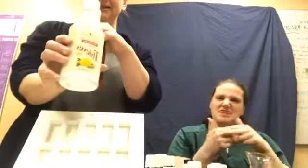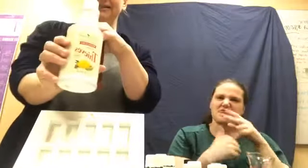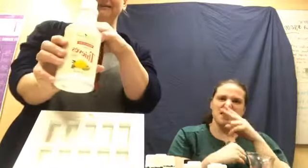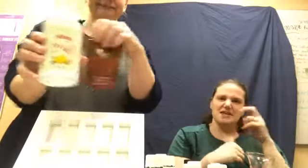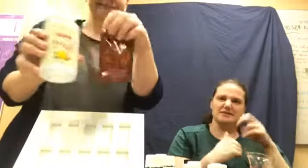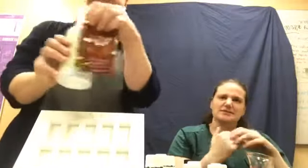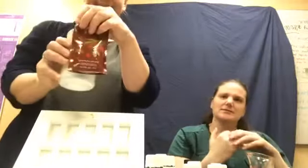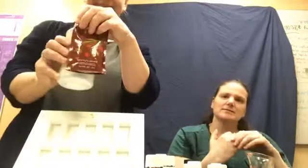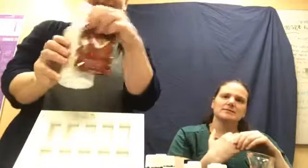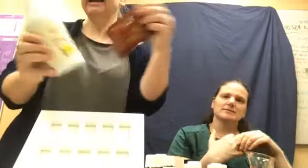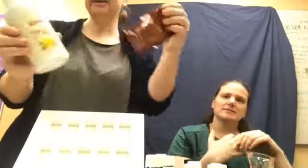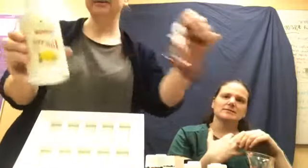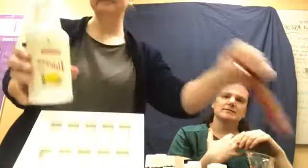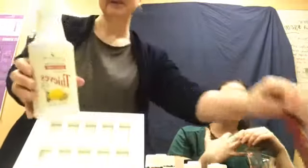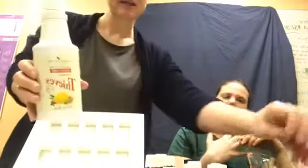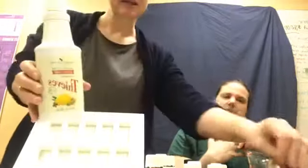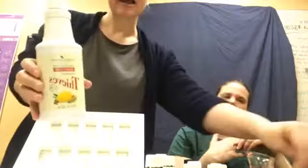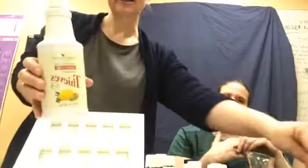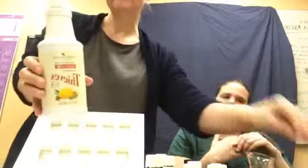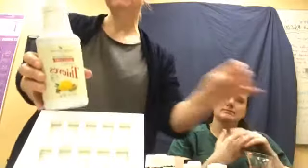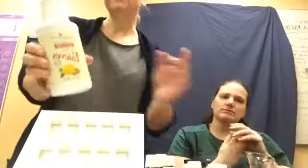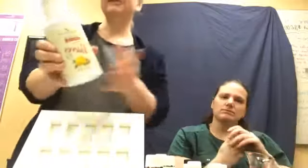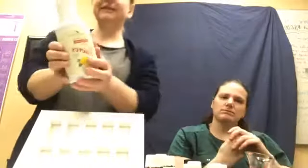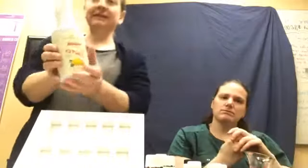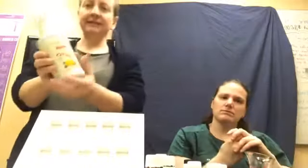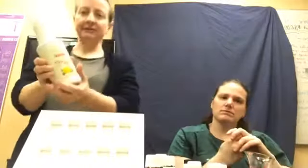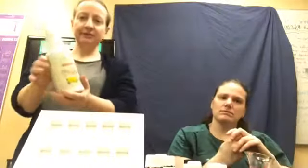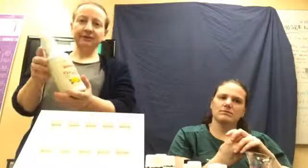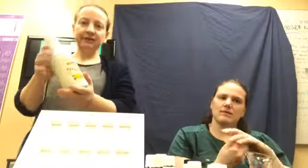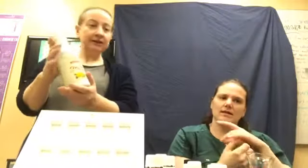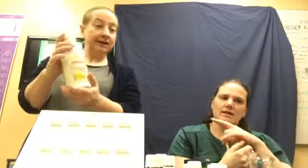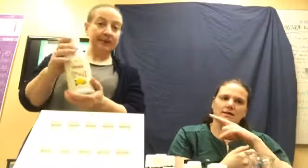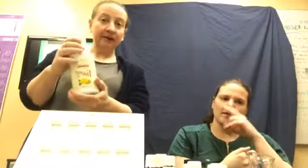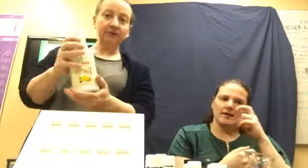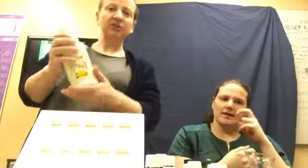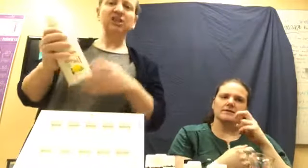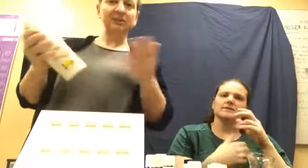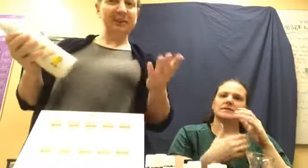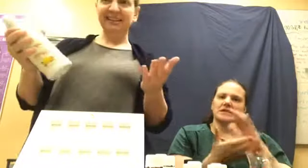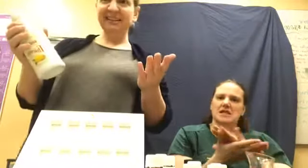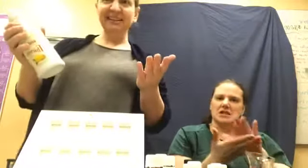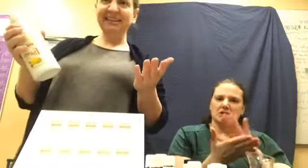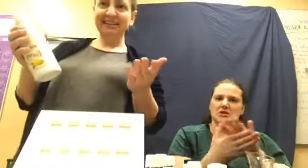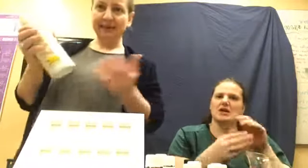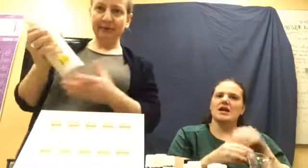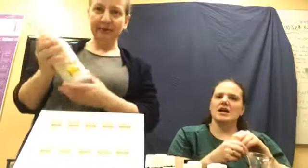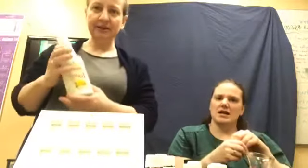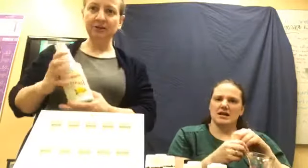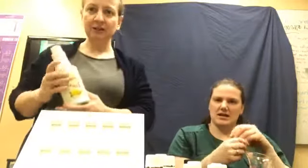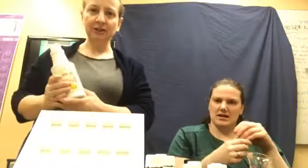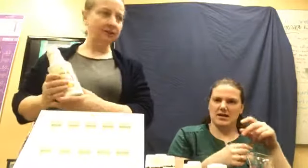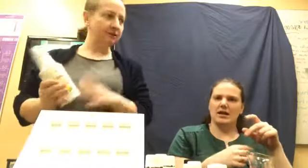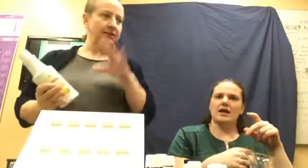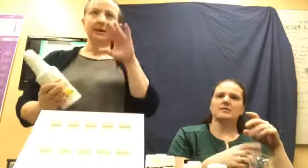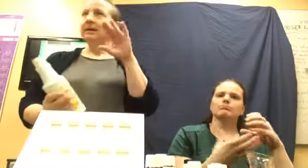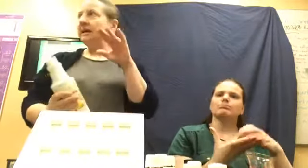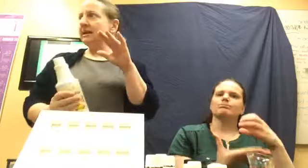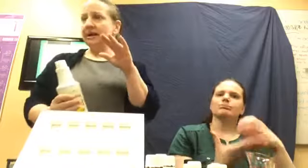I don't know. Um, so thieves household cleaner in a pouch, just basically a sample that you can use in a,